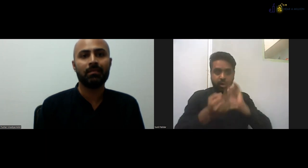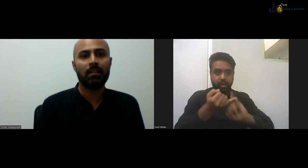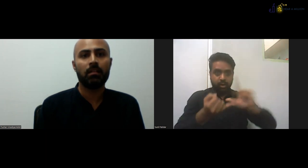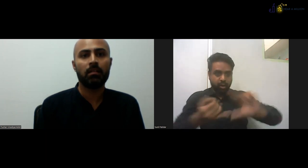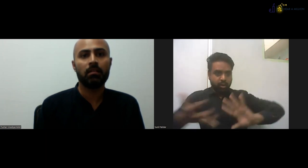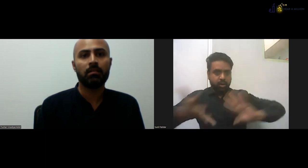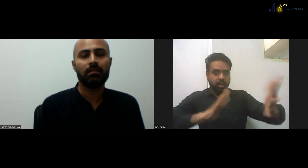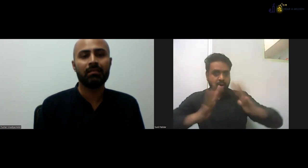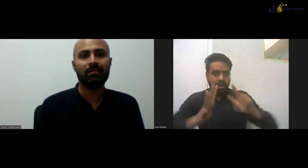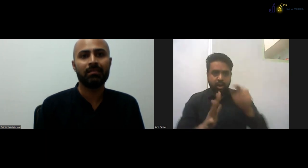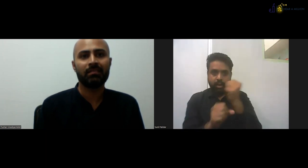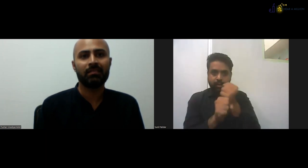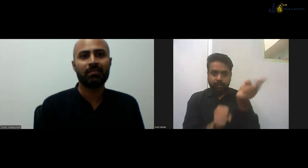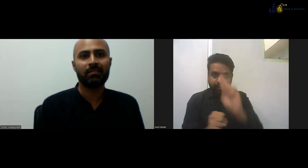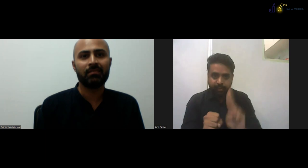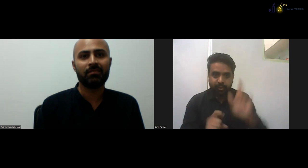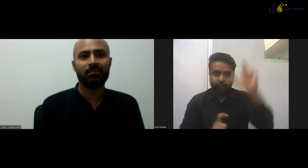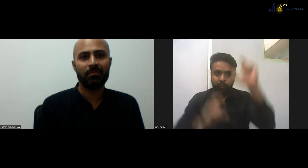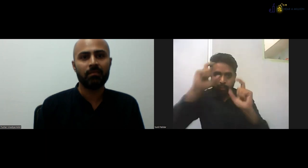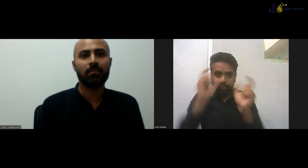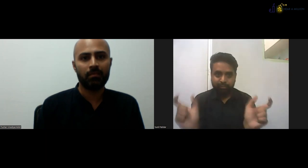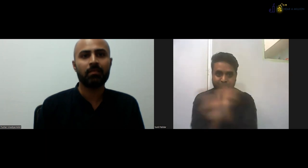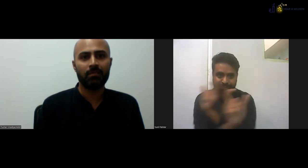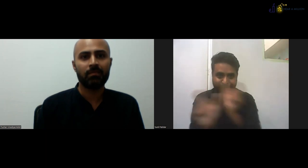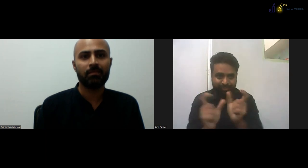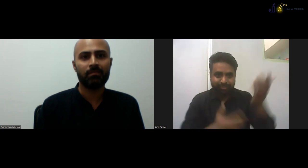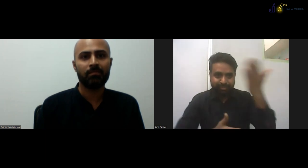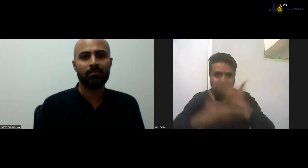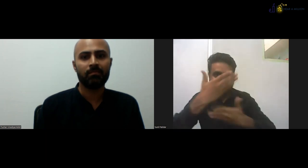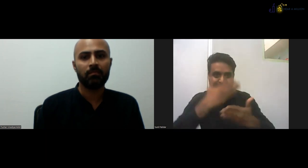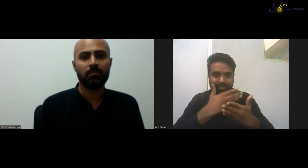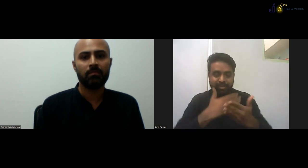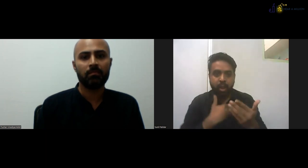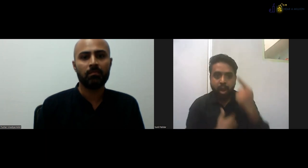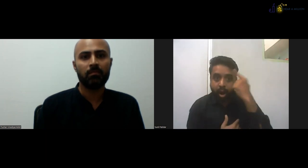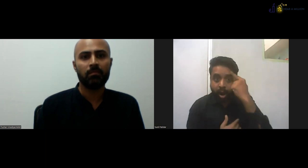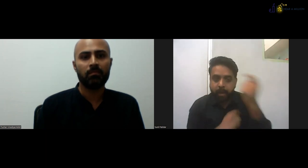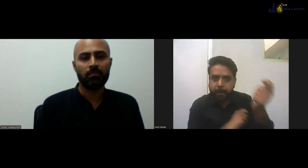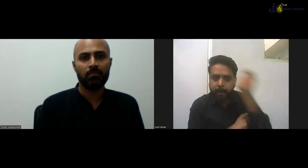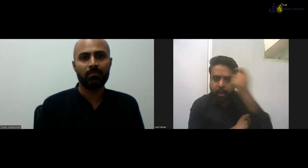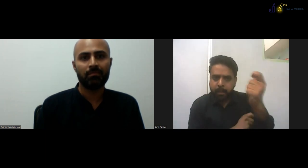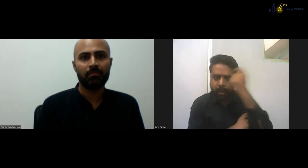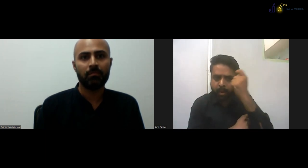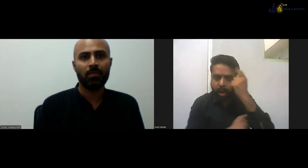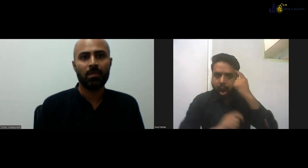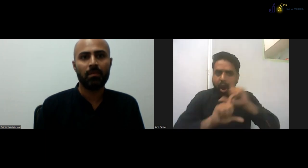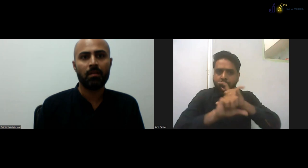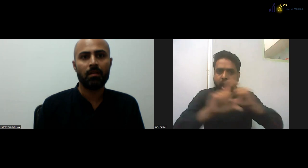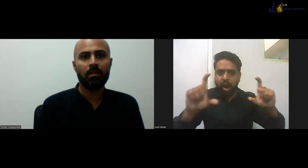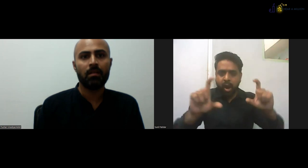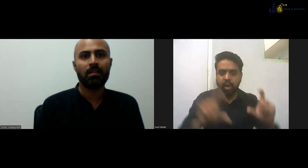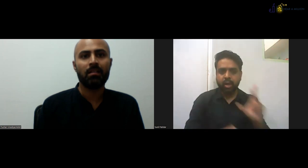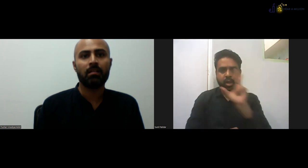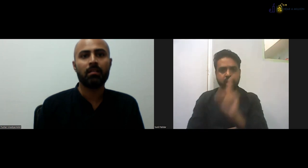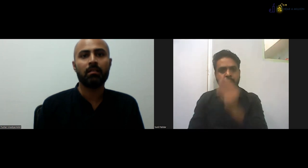we have a A, B and C level in ISL, we learn about the IS, the grammar and facial expressions about everything